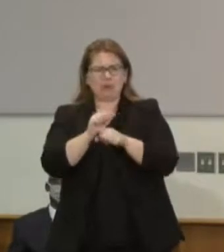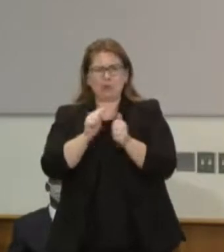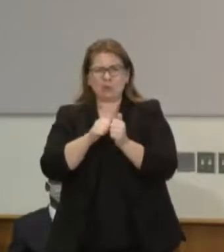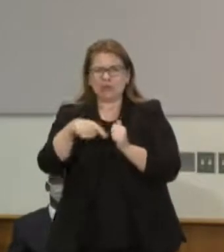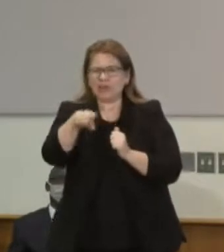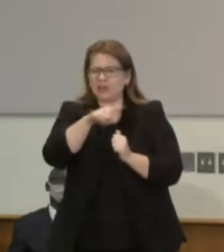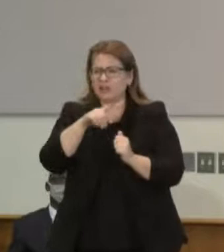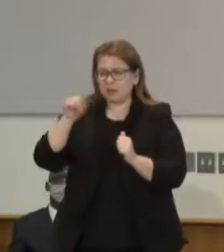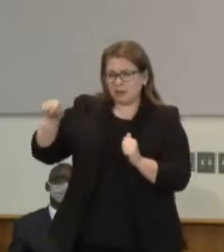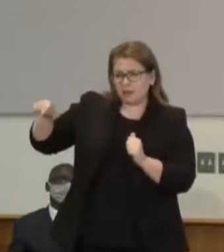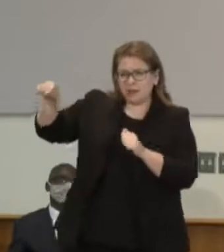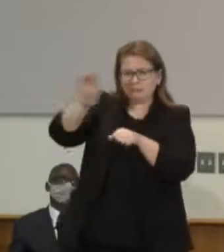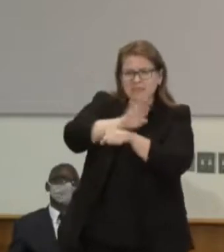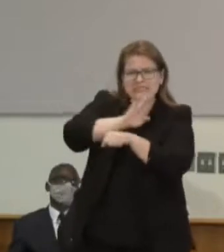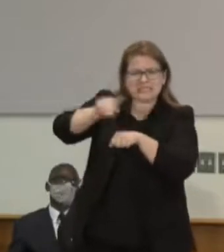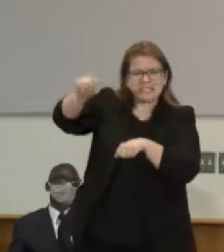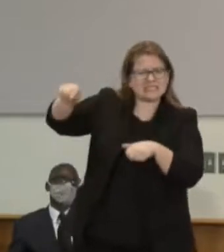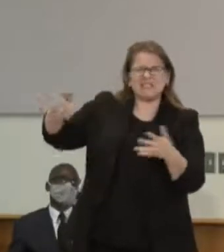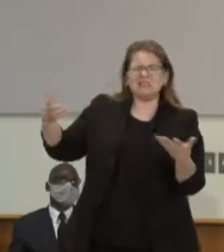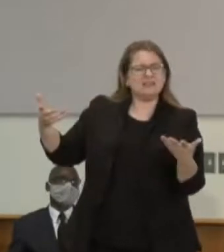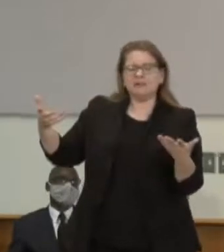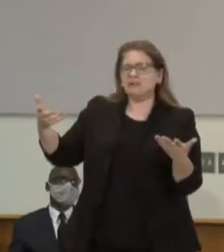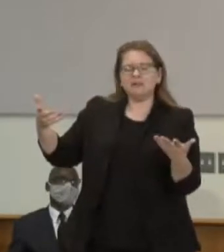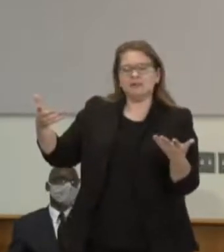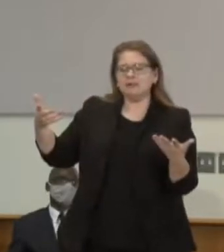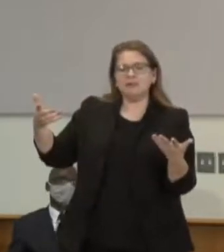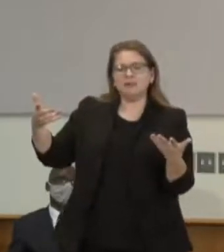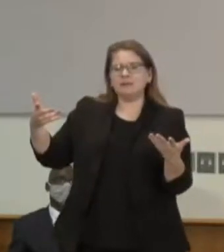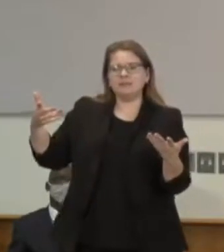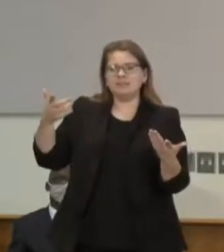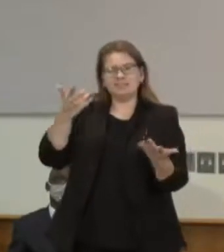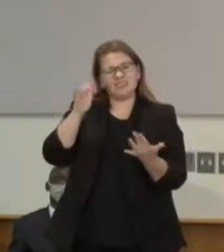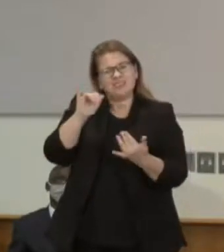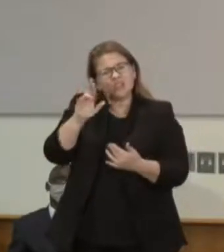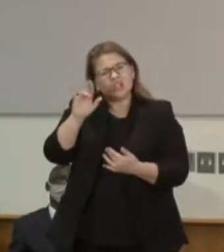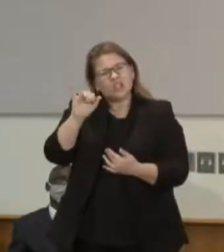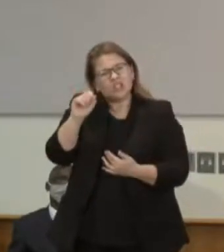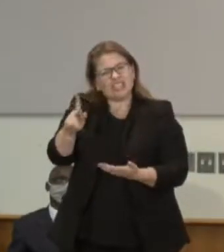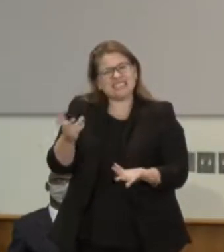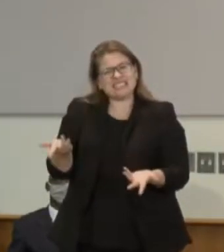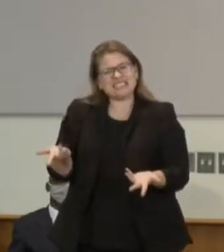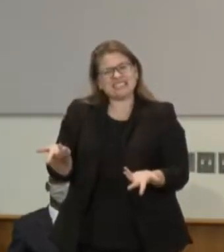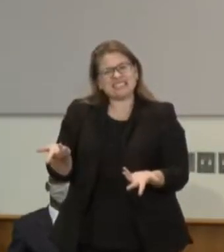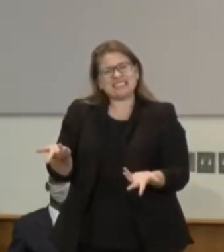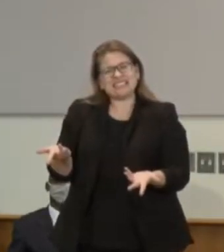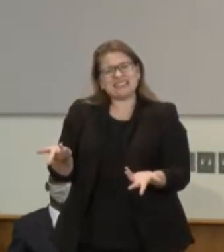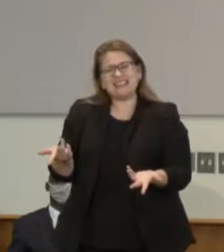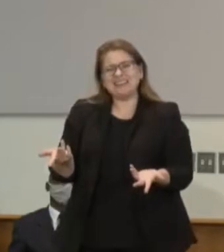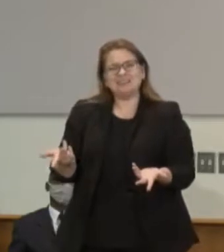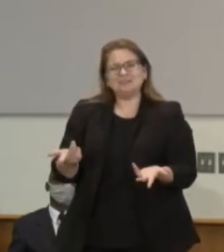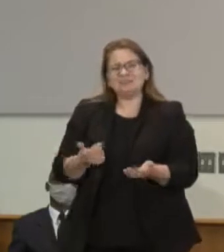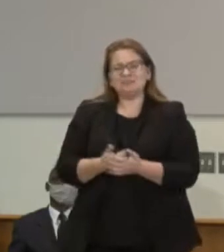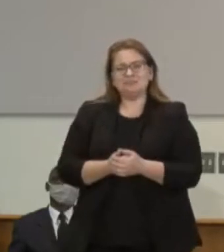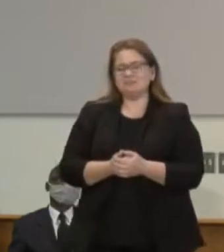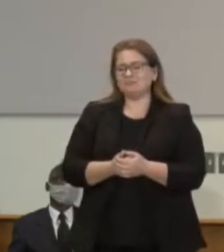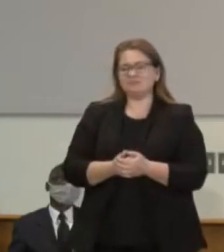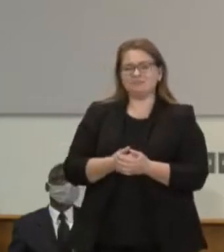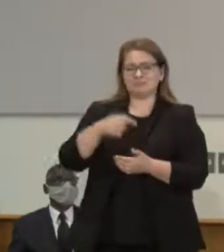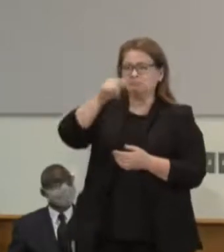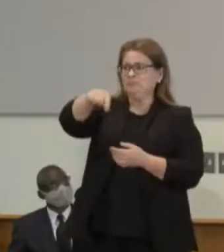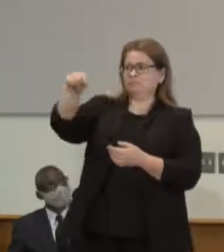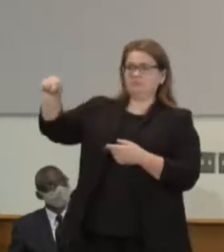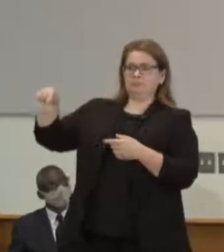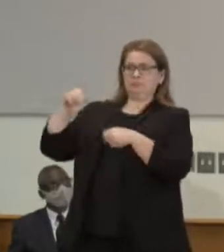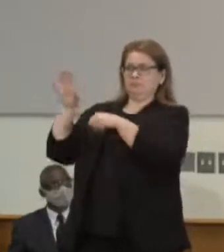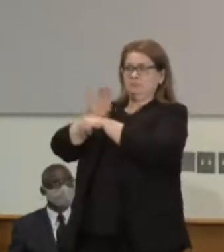But our business took a risk and another business took a risk and another one took a risk and they all gave